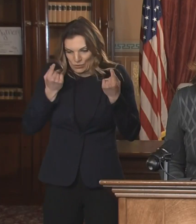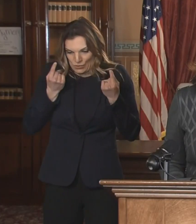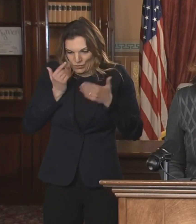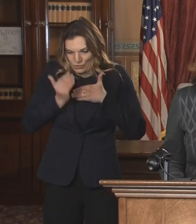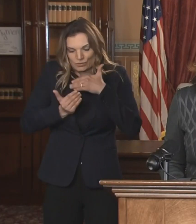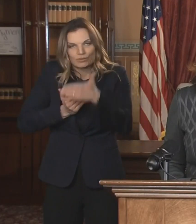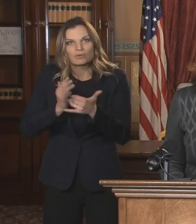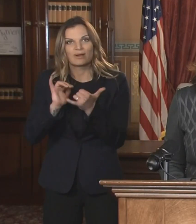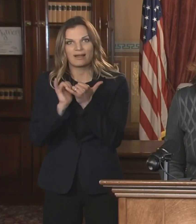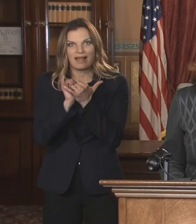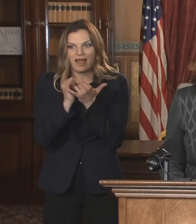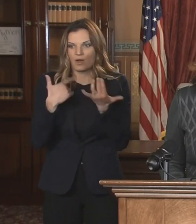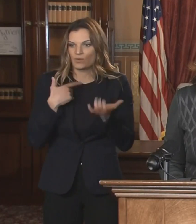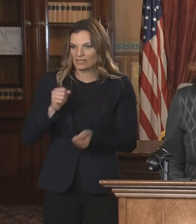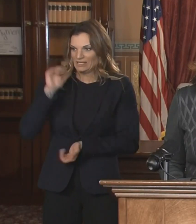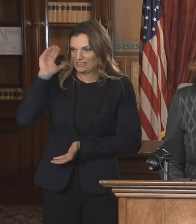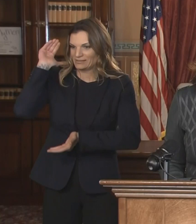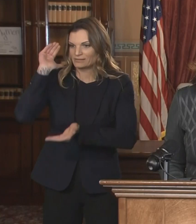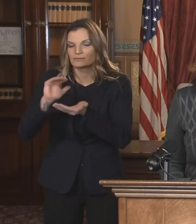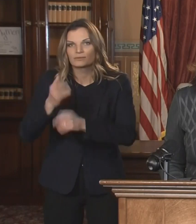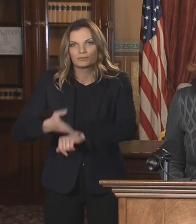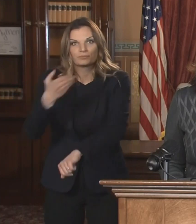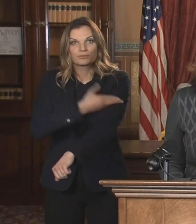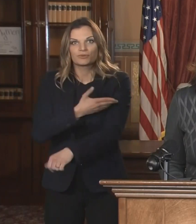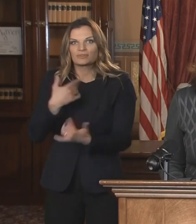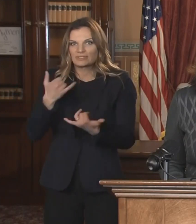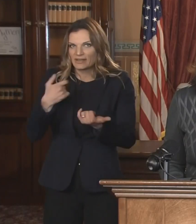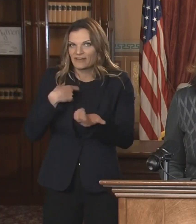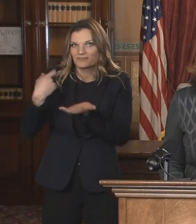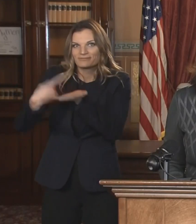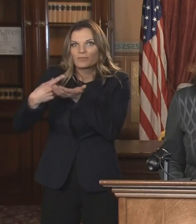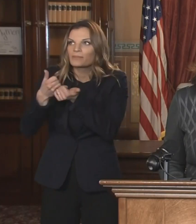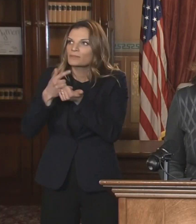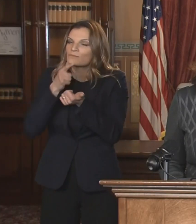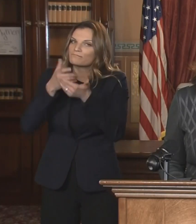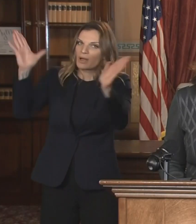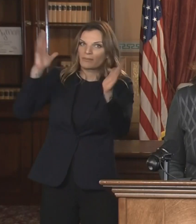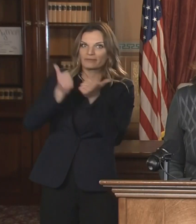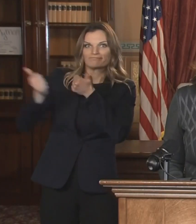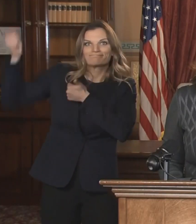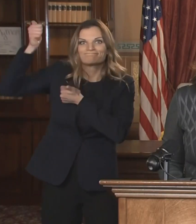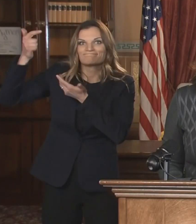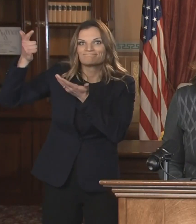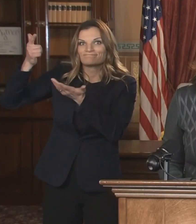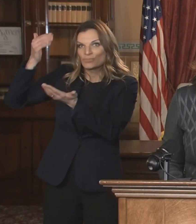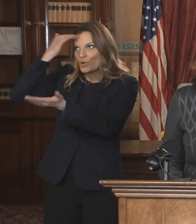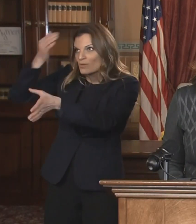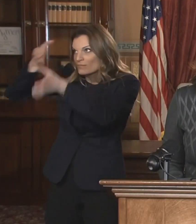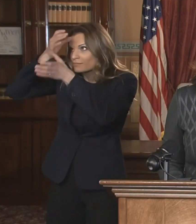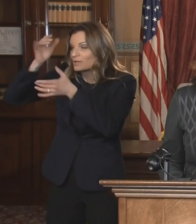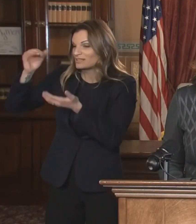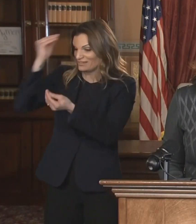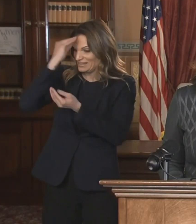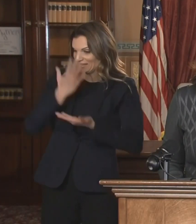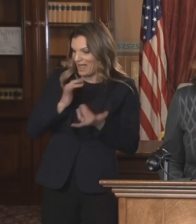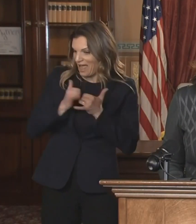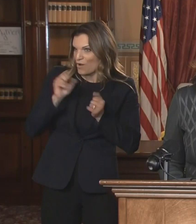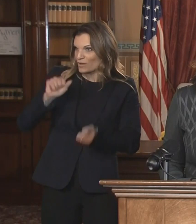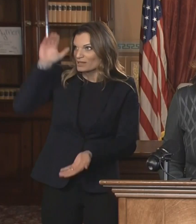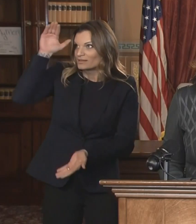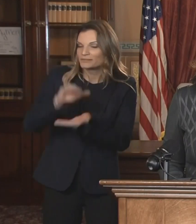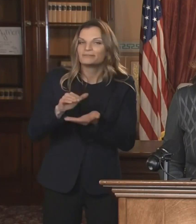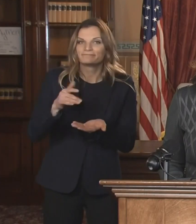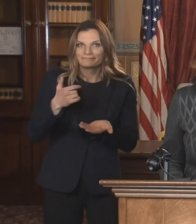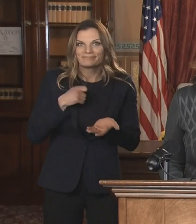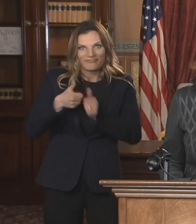our public health experts as we, as we design a path forward here in Michigan. You know, um, I was